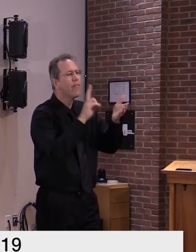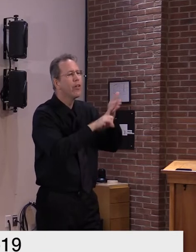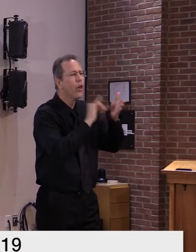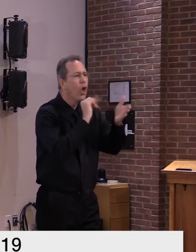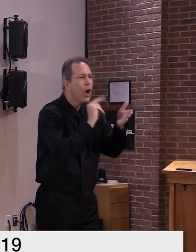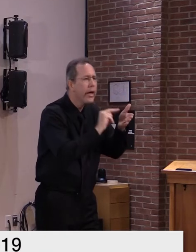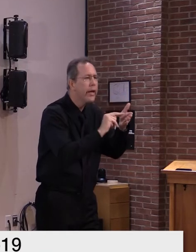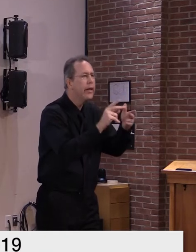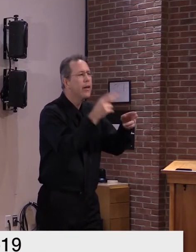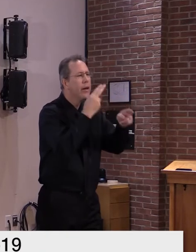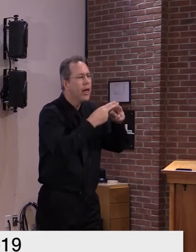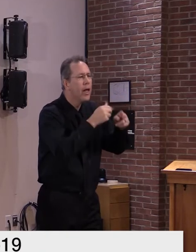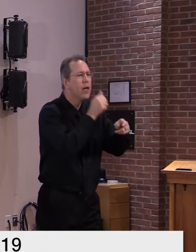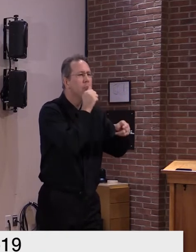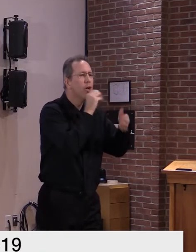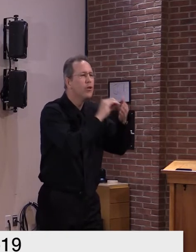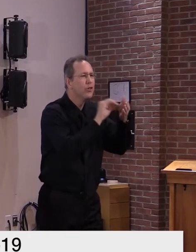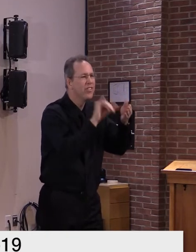okay thank you